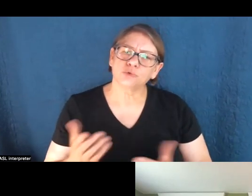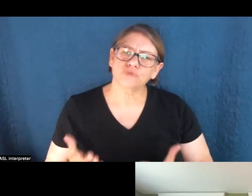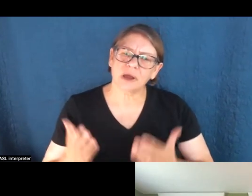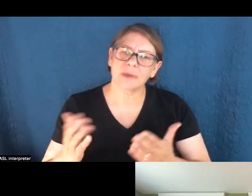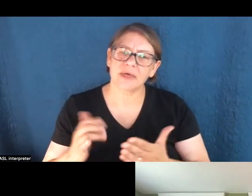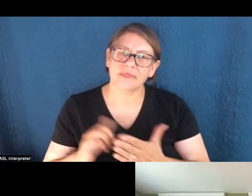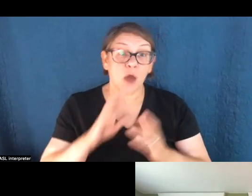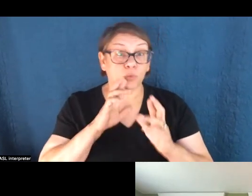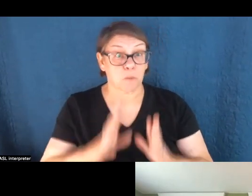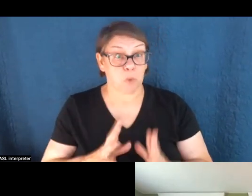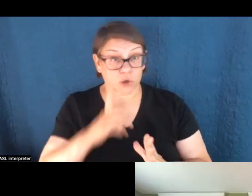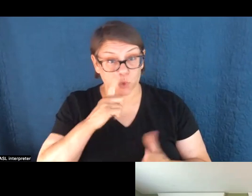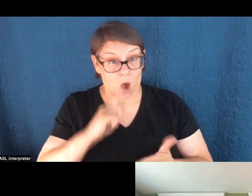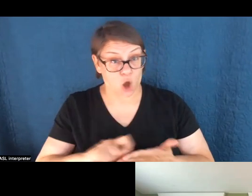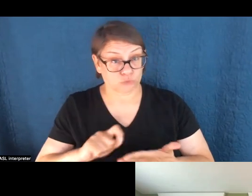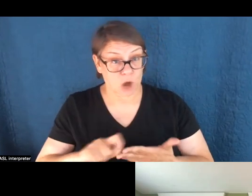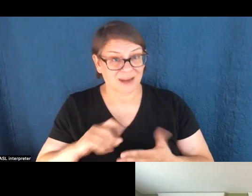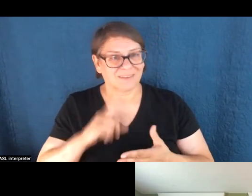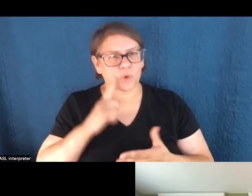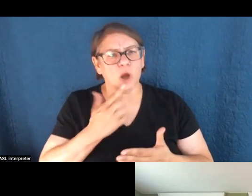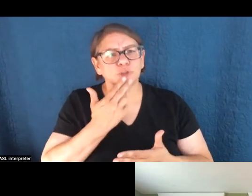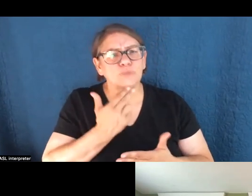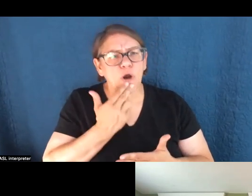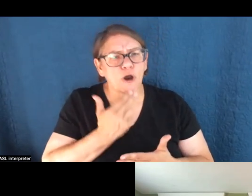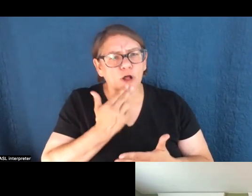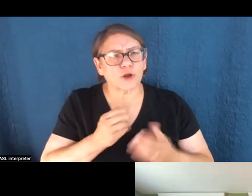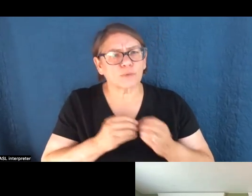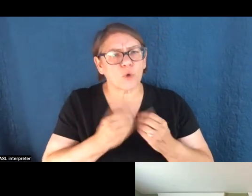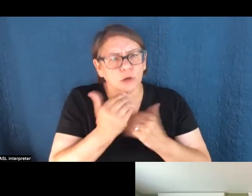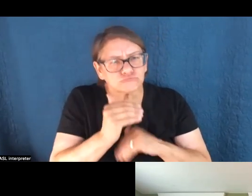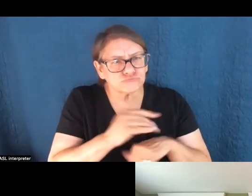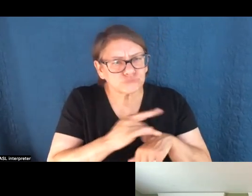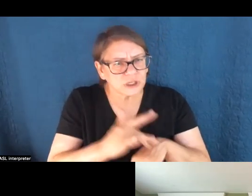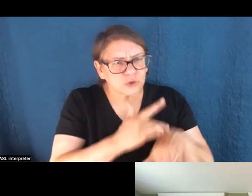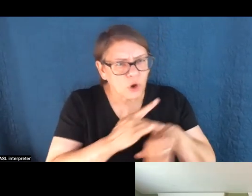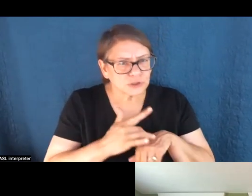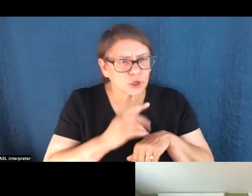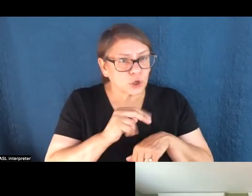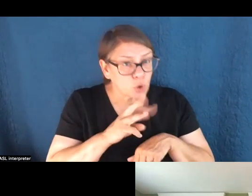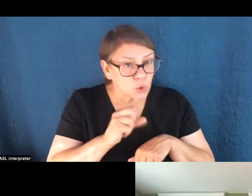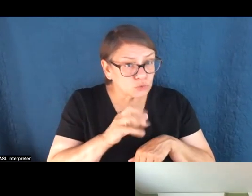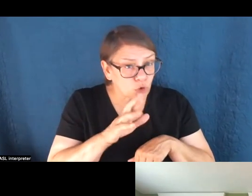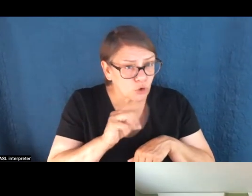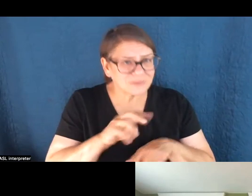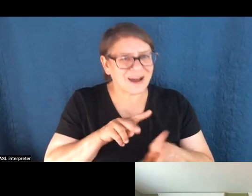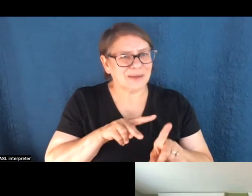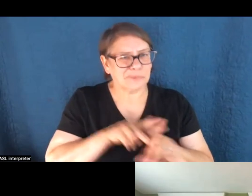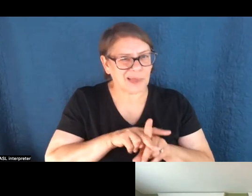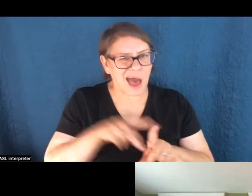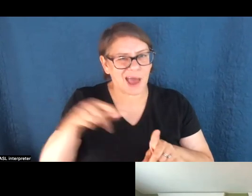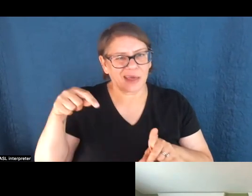reporters who are working in smaller, more resource-constrained newsrooms apply some of these